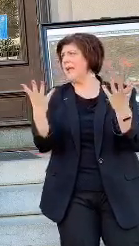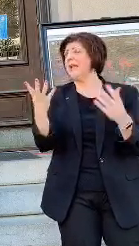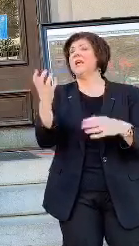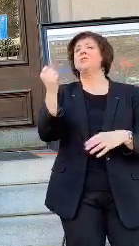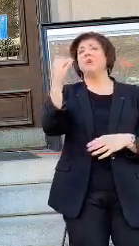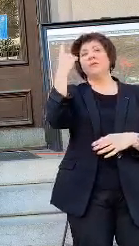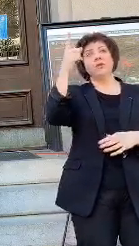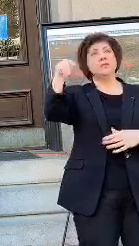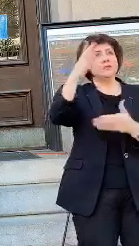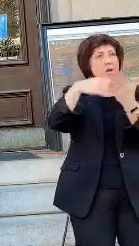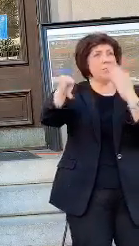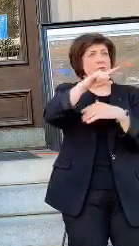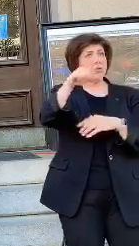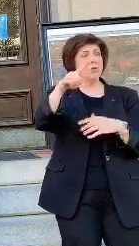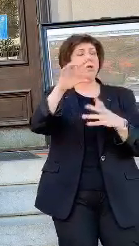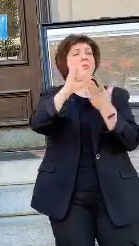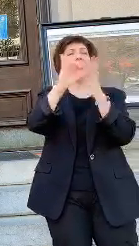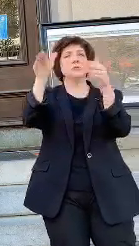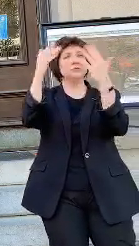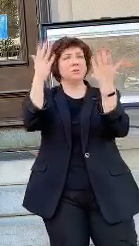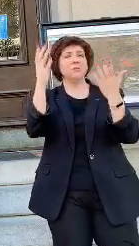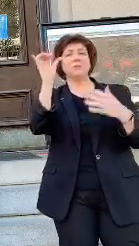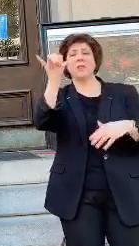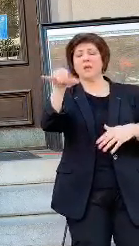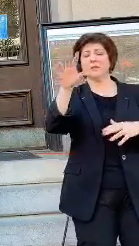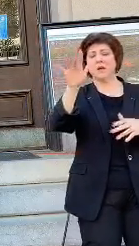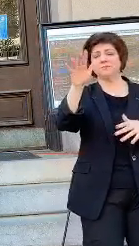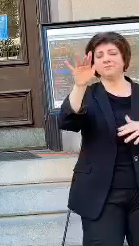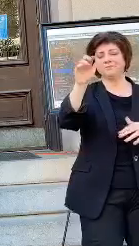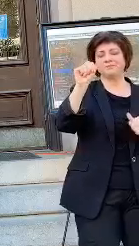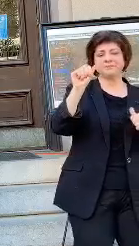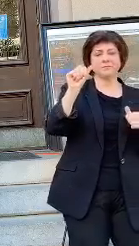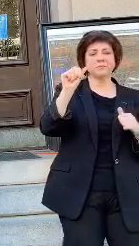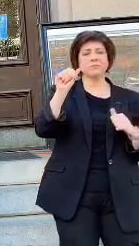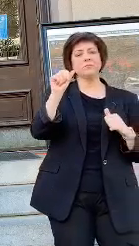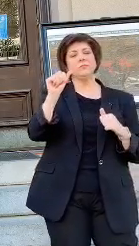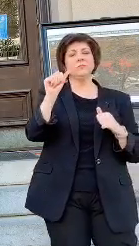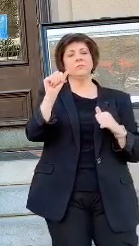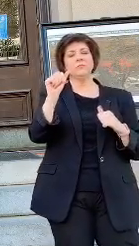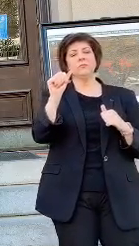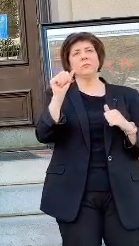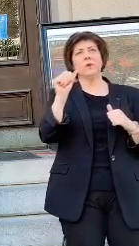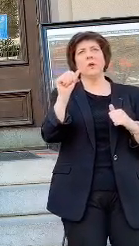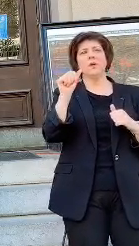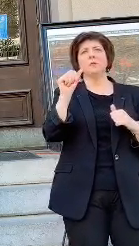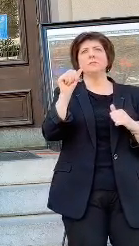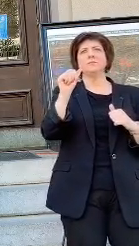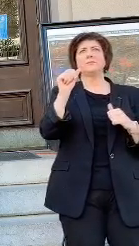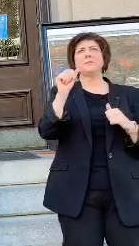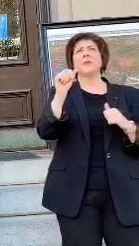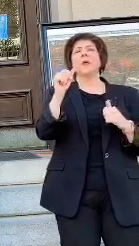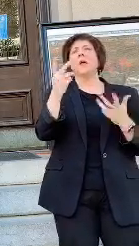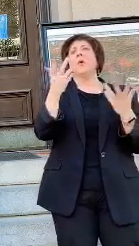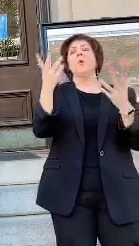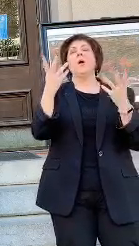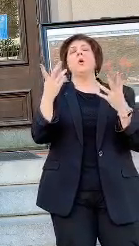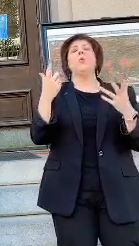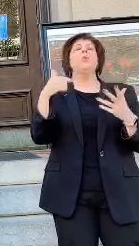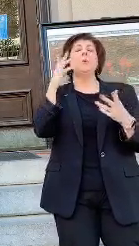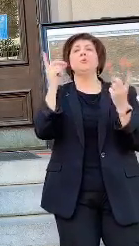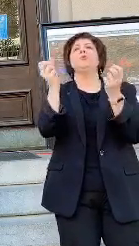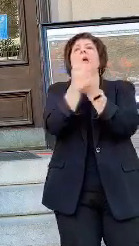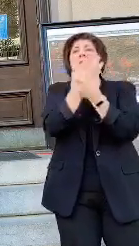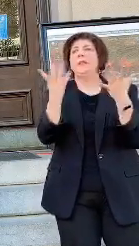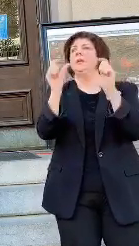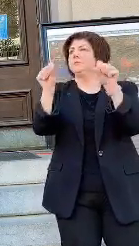some who might suggest that we ought not do everything we possibly